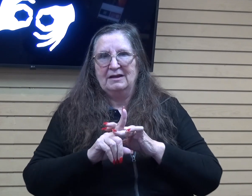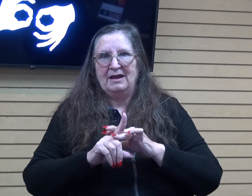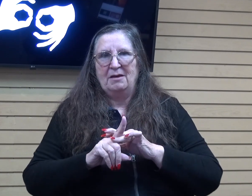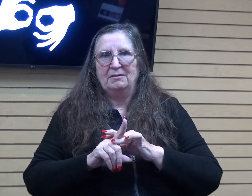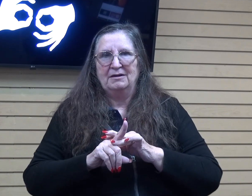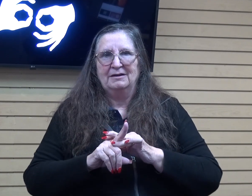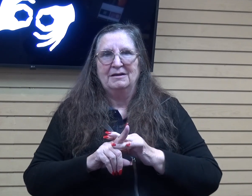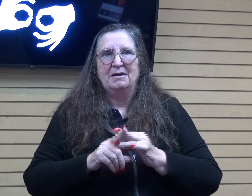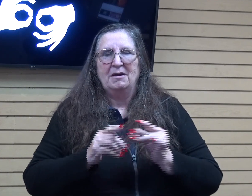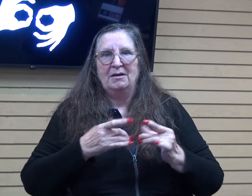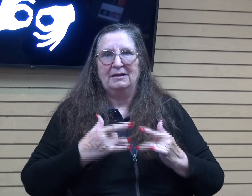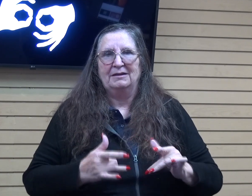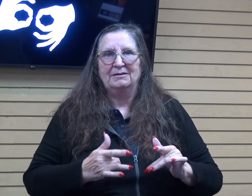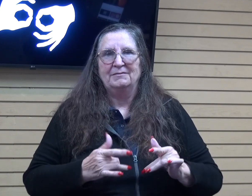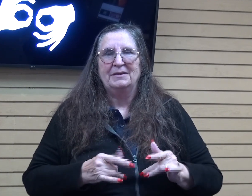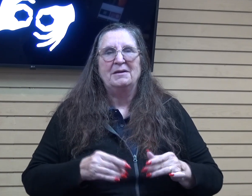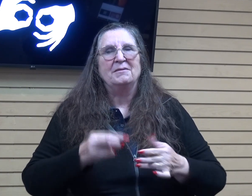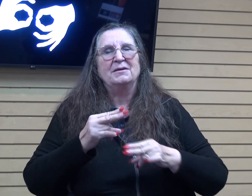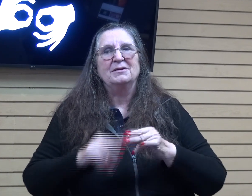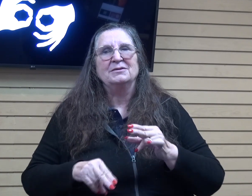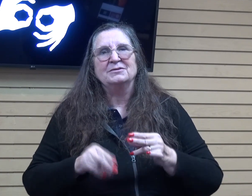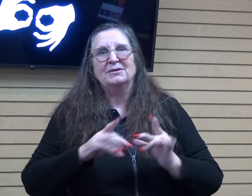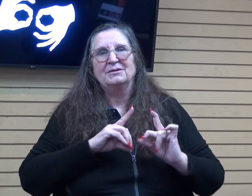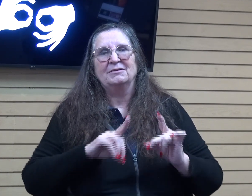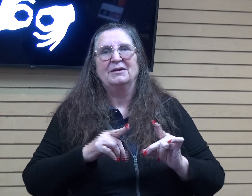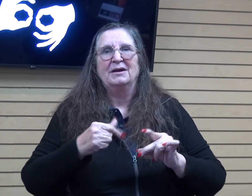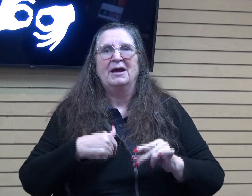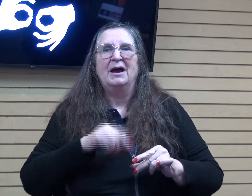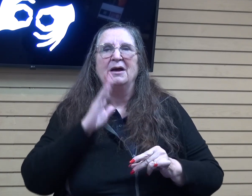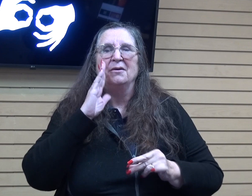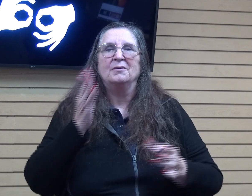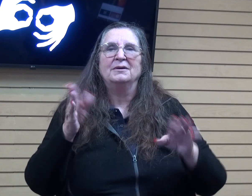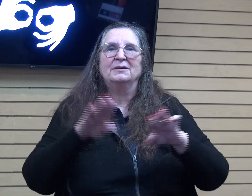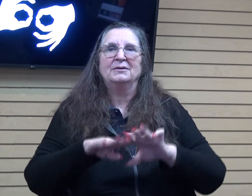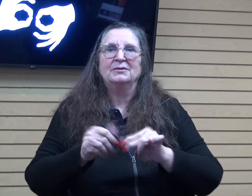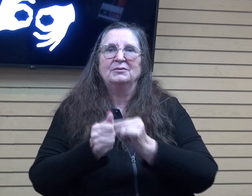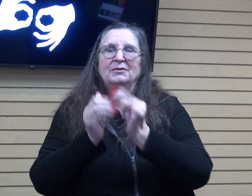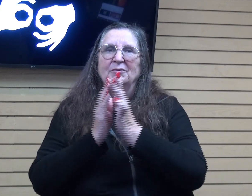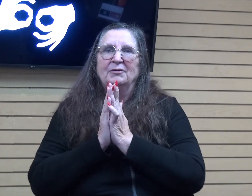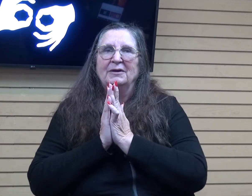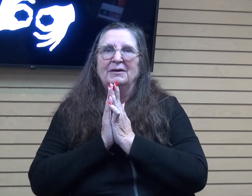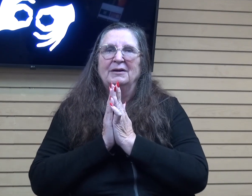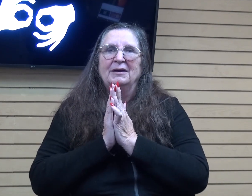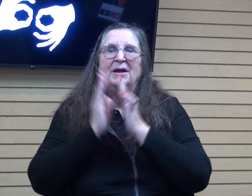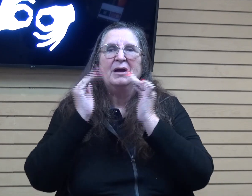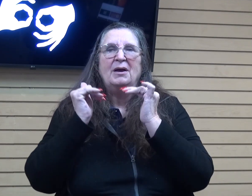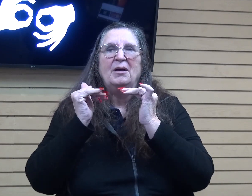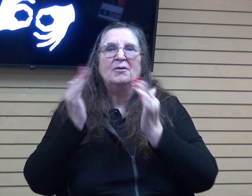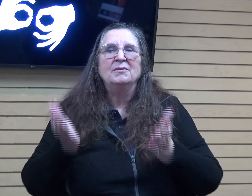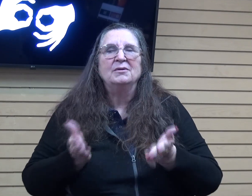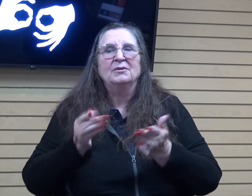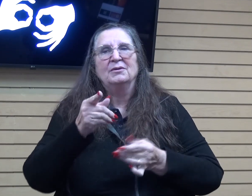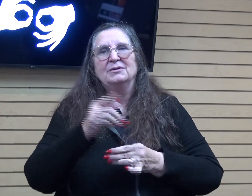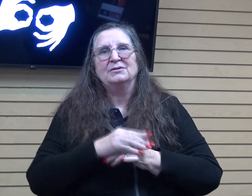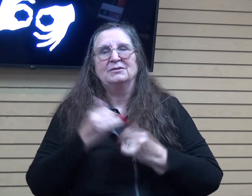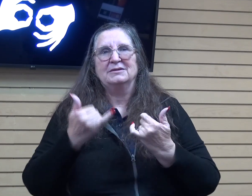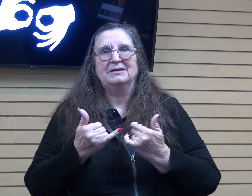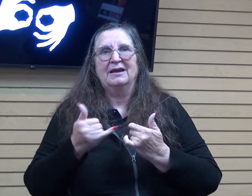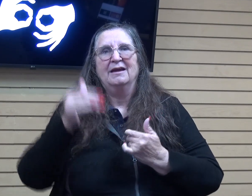little devotion, I am going to close in prayer. And I hope this encourage you guys today that God is always